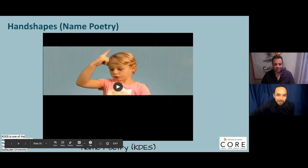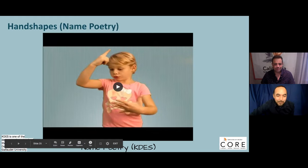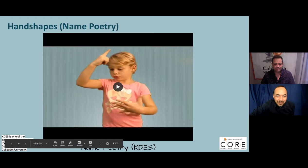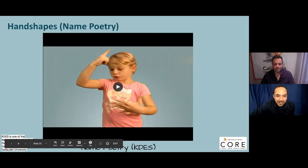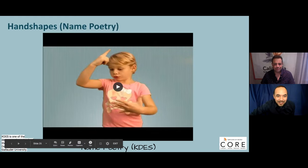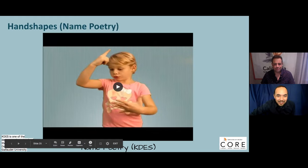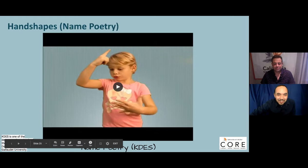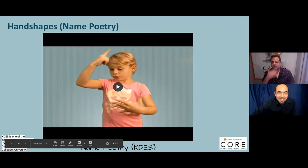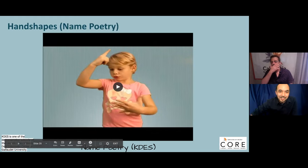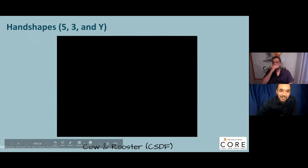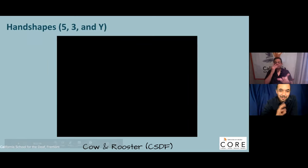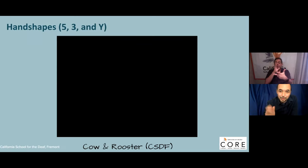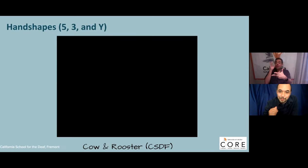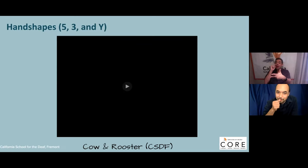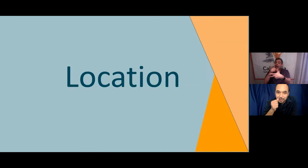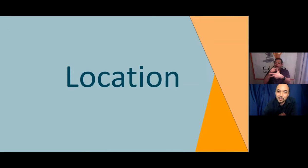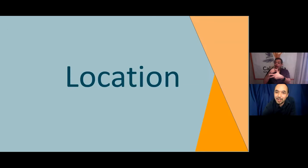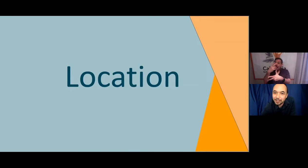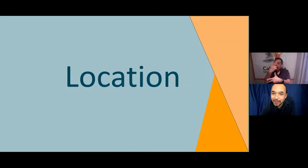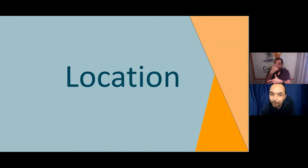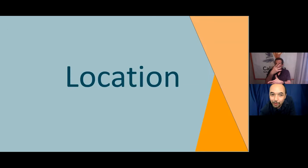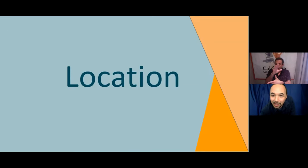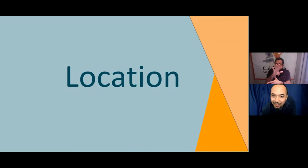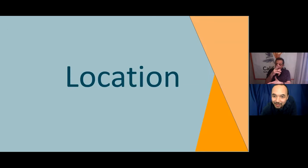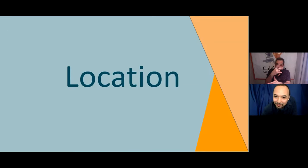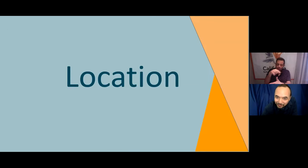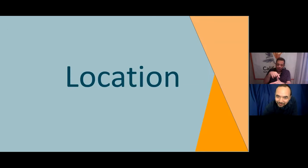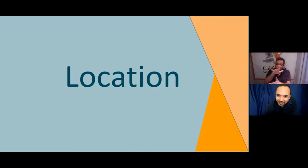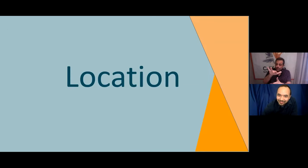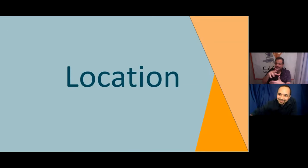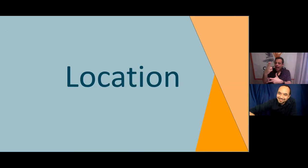Talia sort of declining that request.